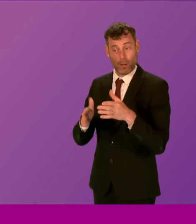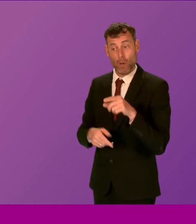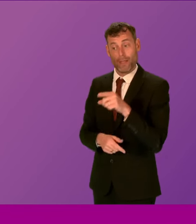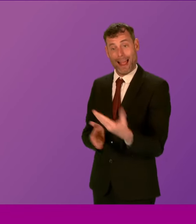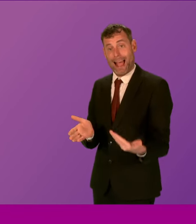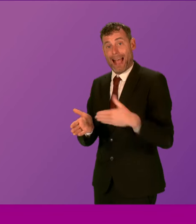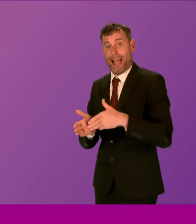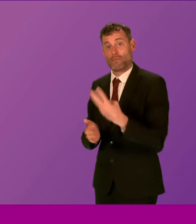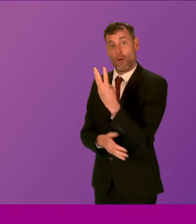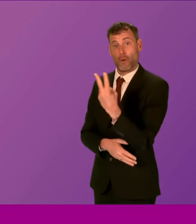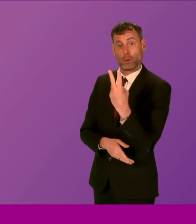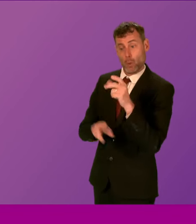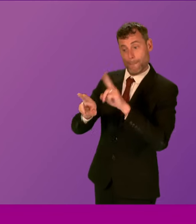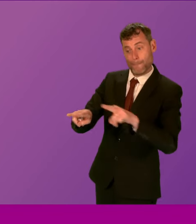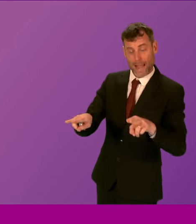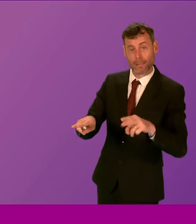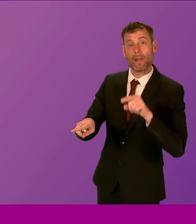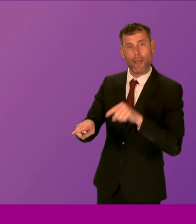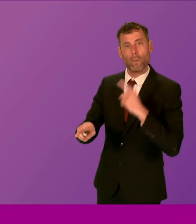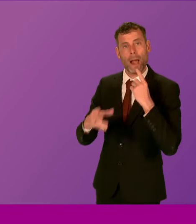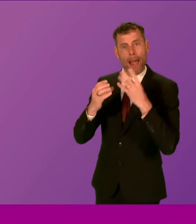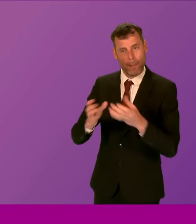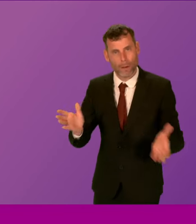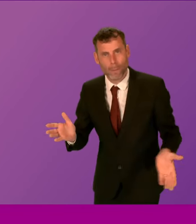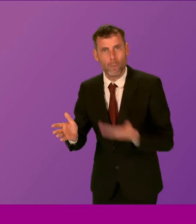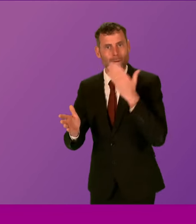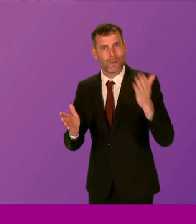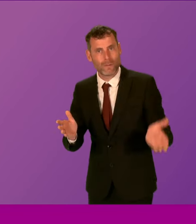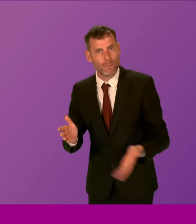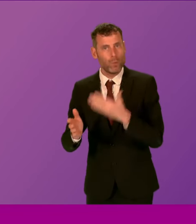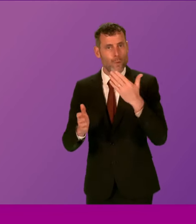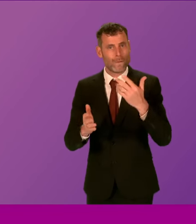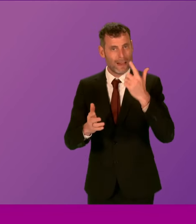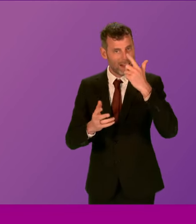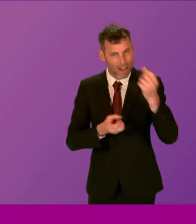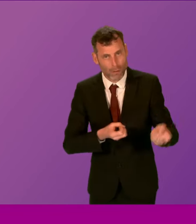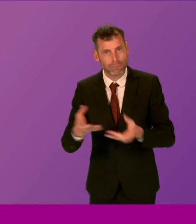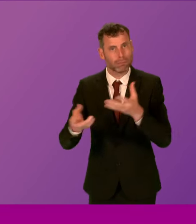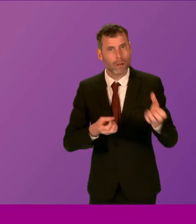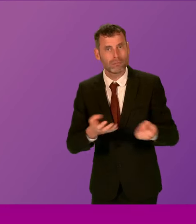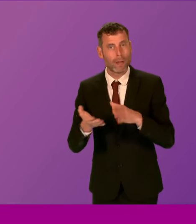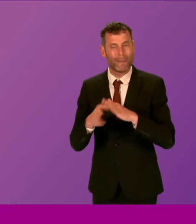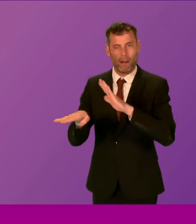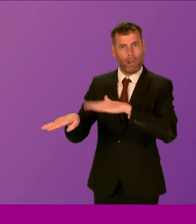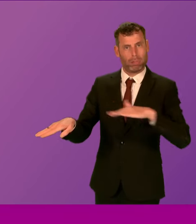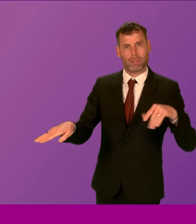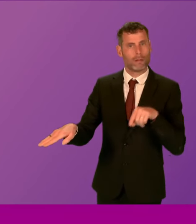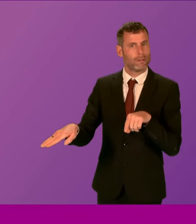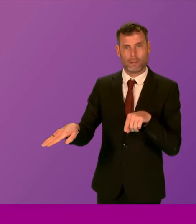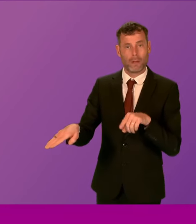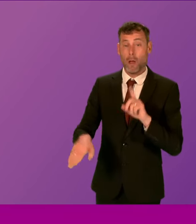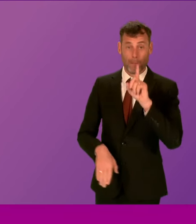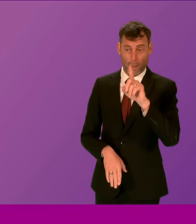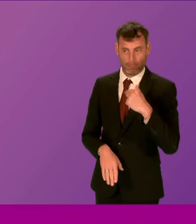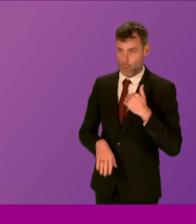inpatient flow through ARI and hopefully help the issue of ambulance stacking. But this is a very serious issue. Indeed, I'm not